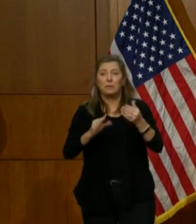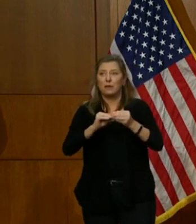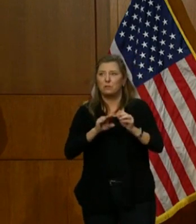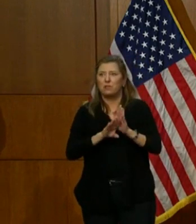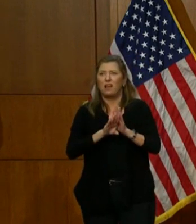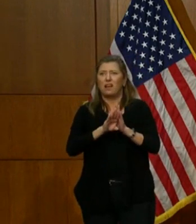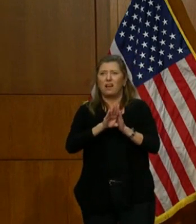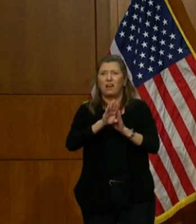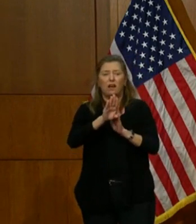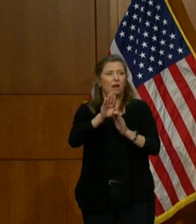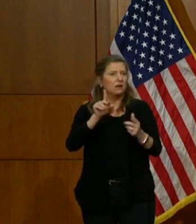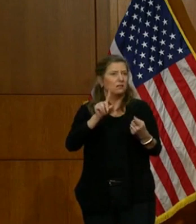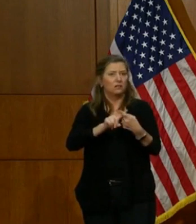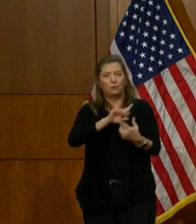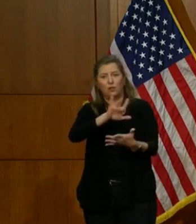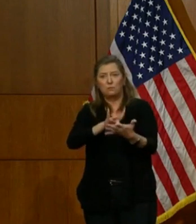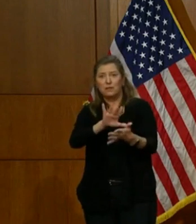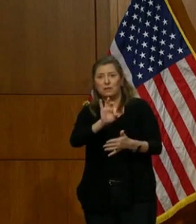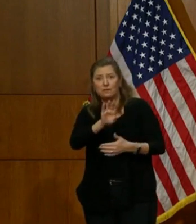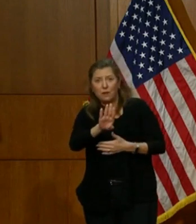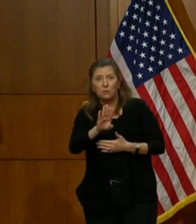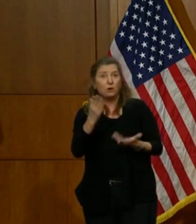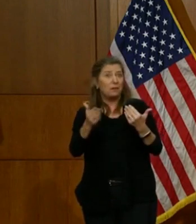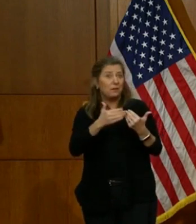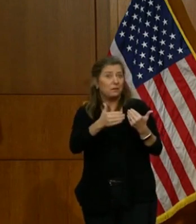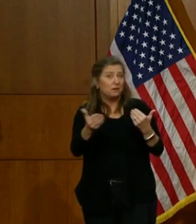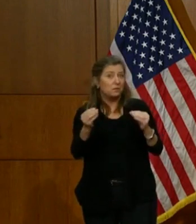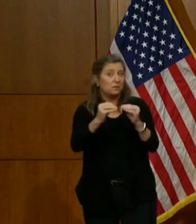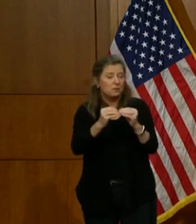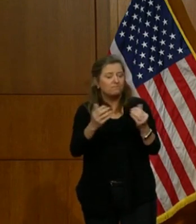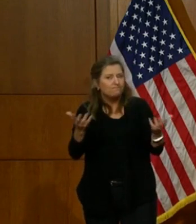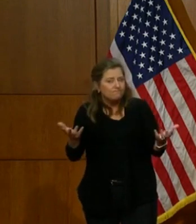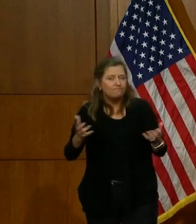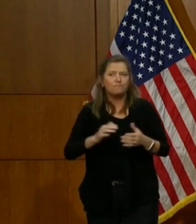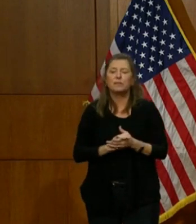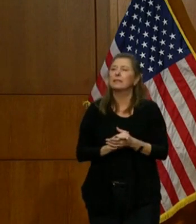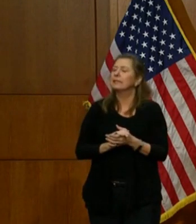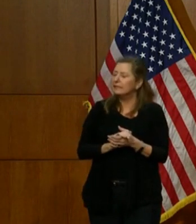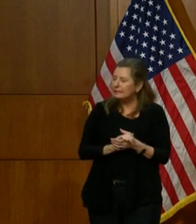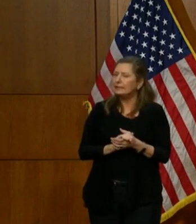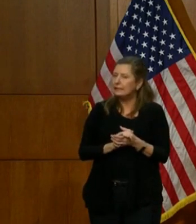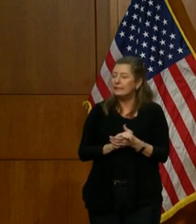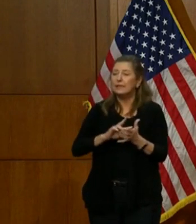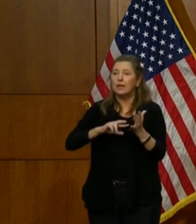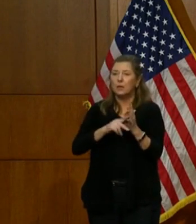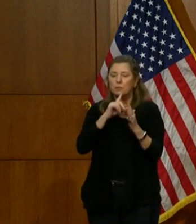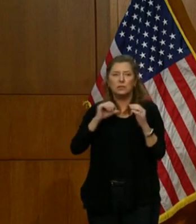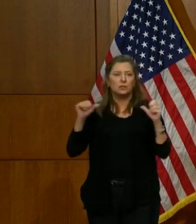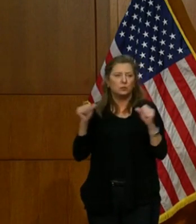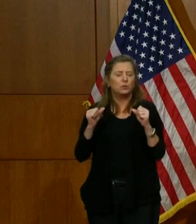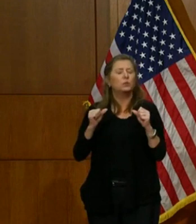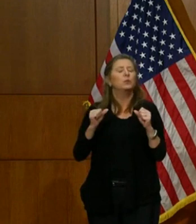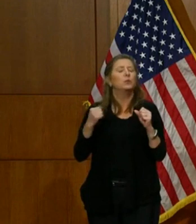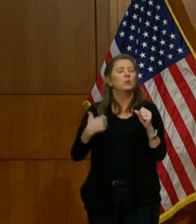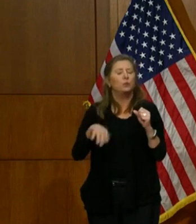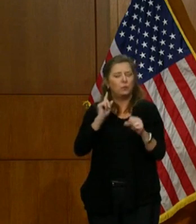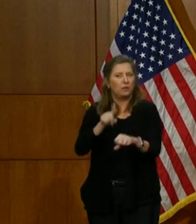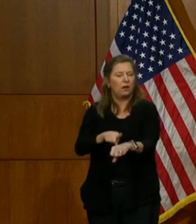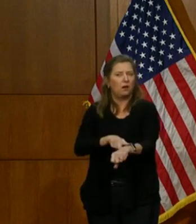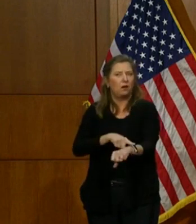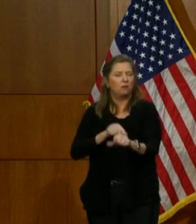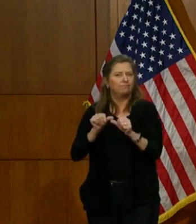Valentine's Day or even later. So we have a long winter ahead of us.